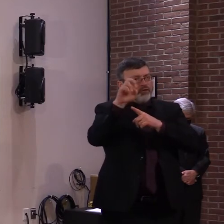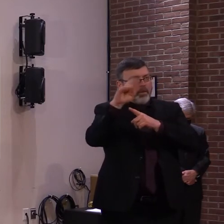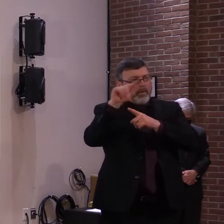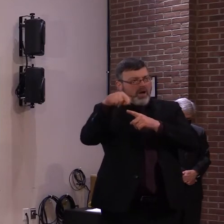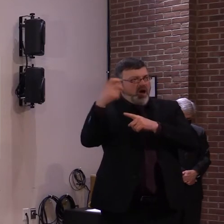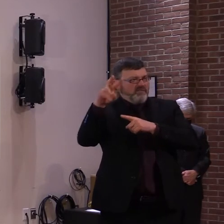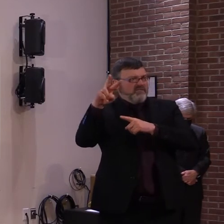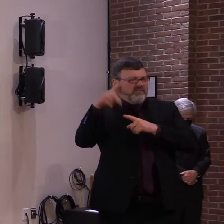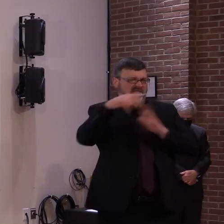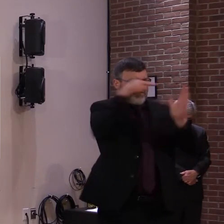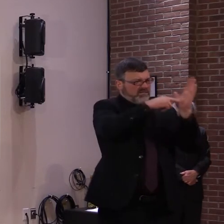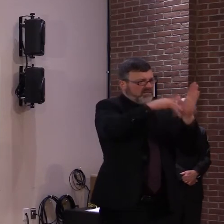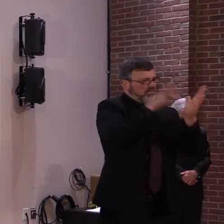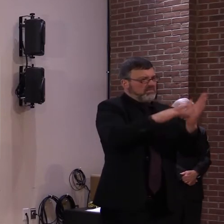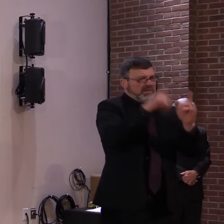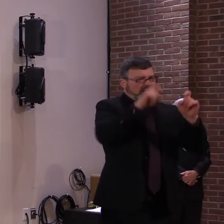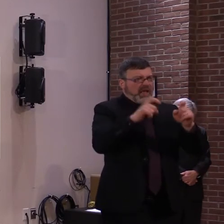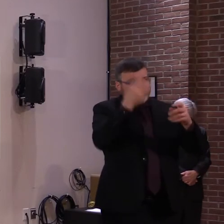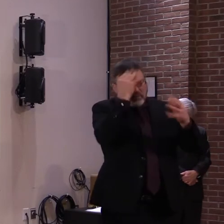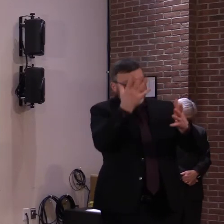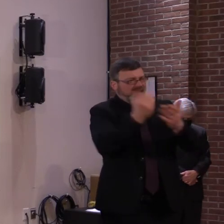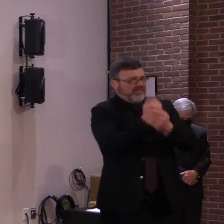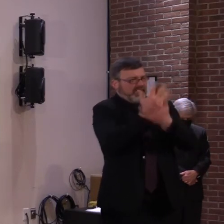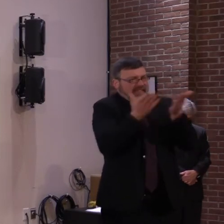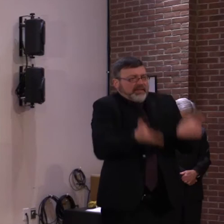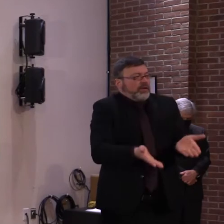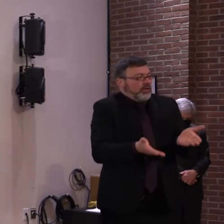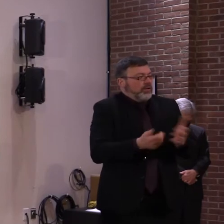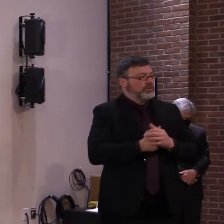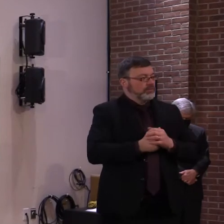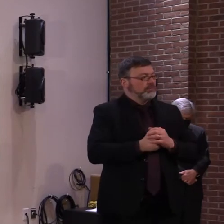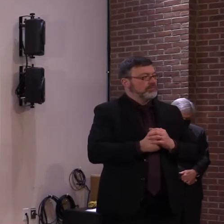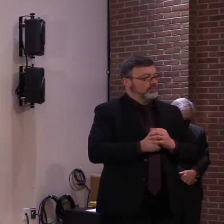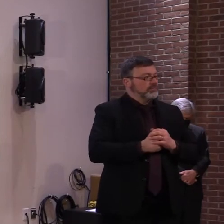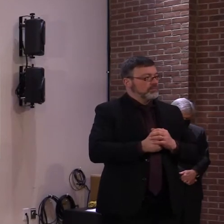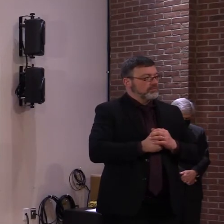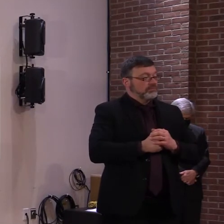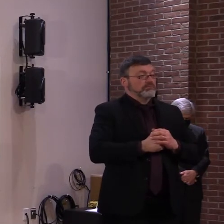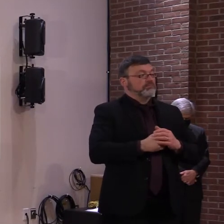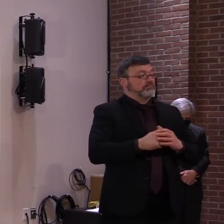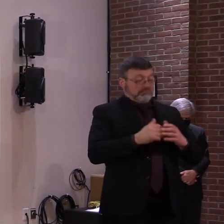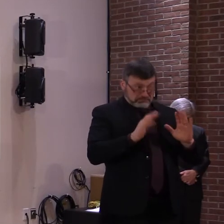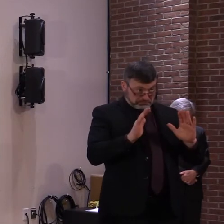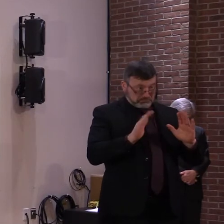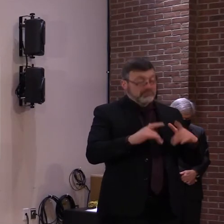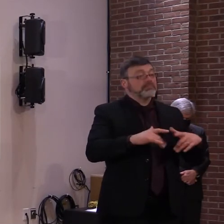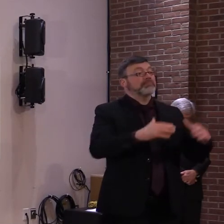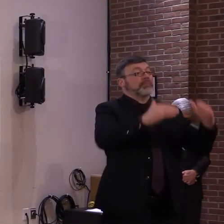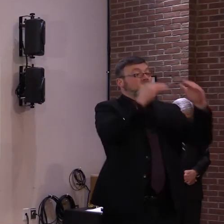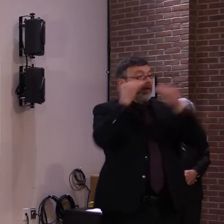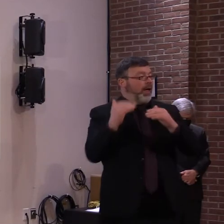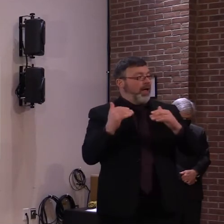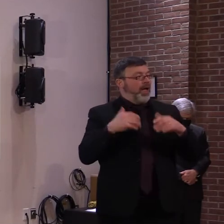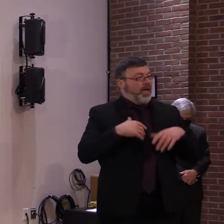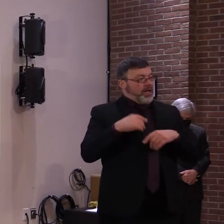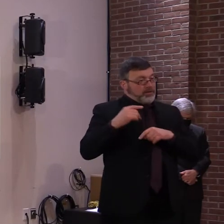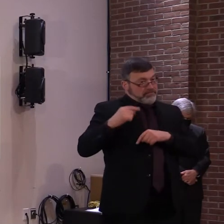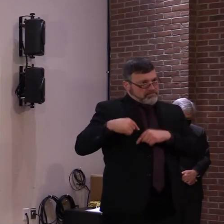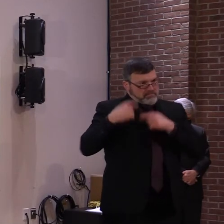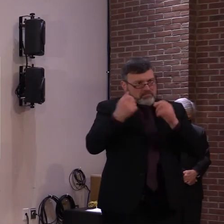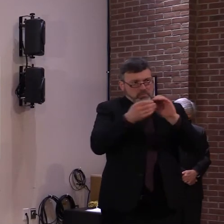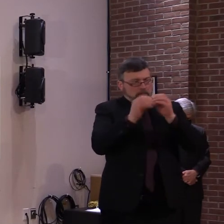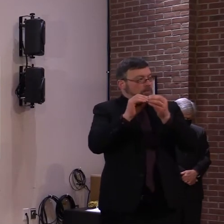brief health update. After 197 cases two days ago, yesterday we reported